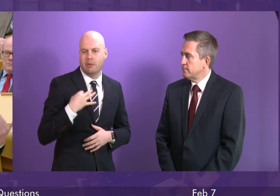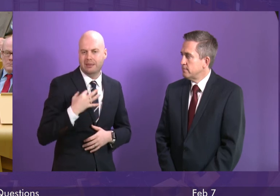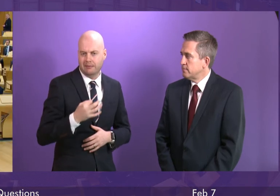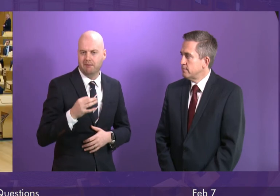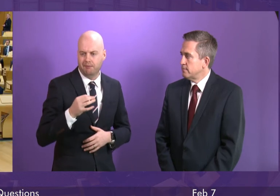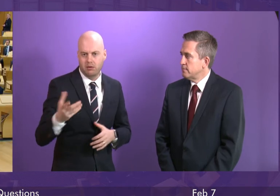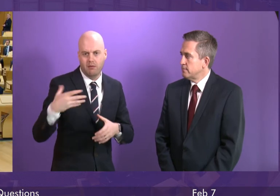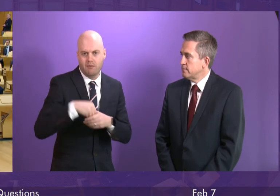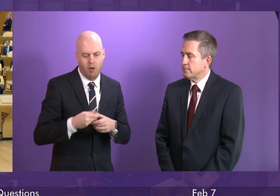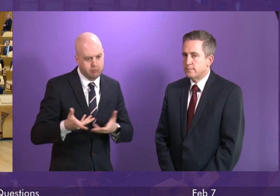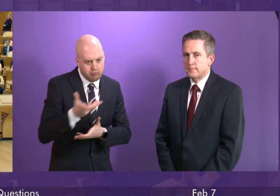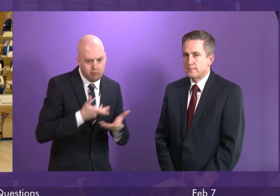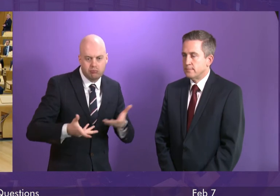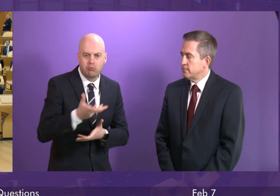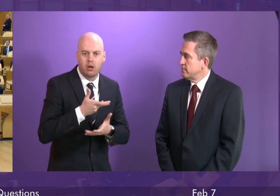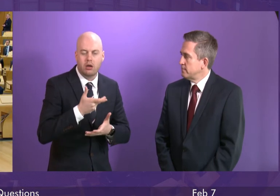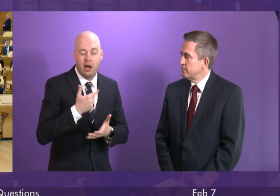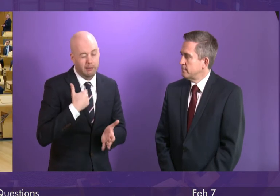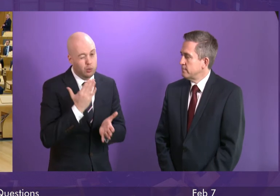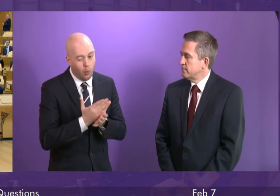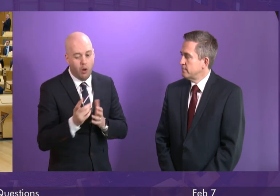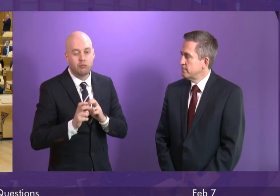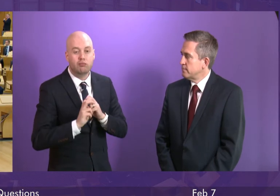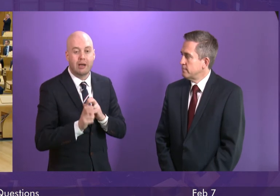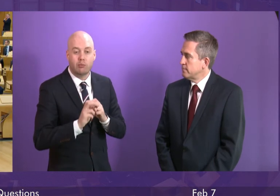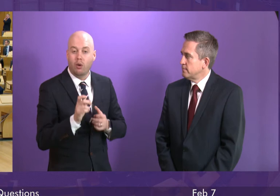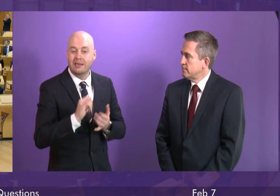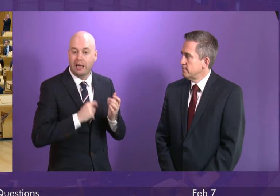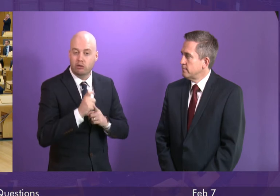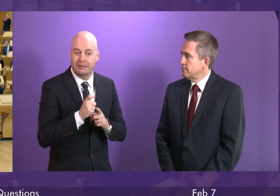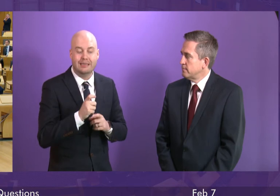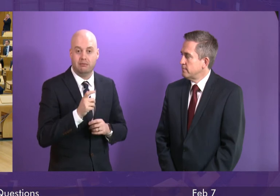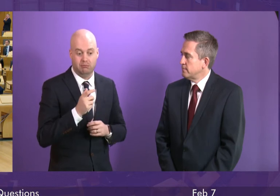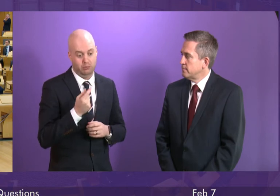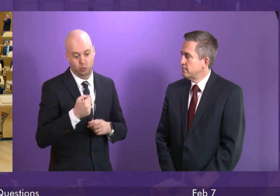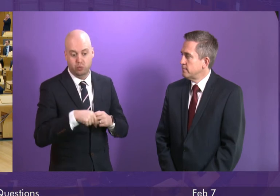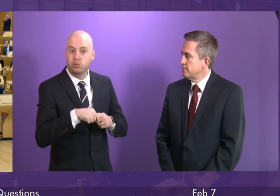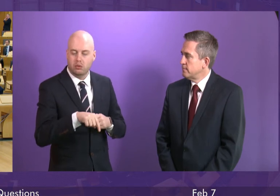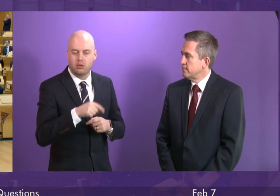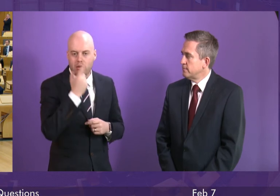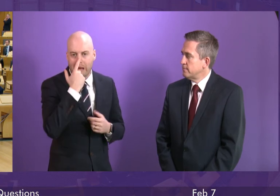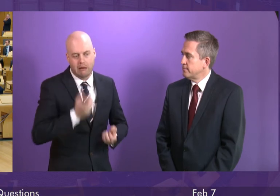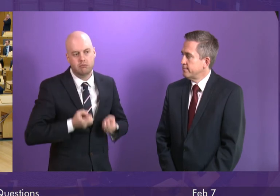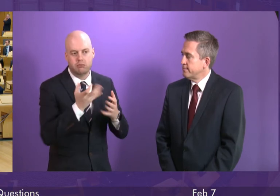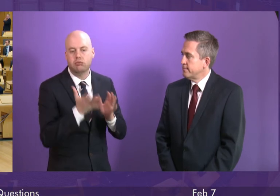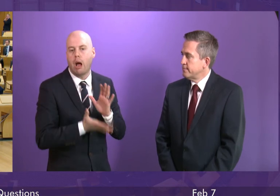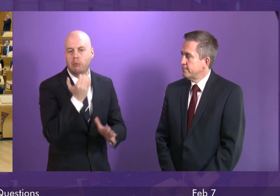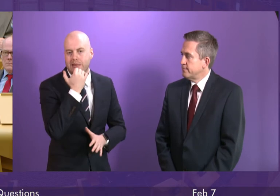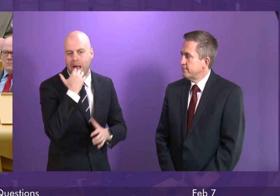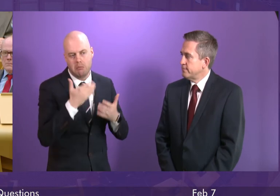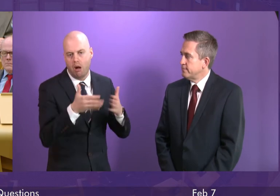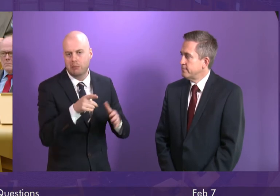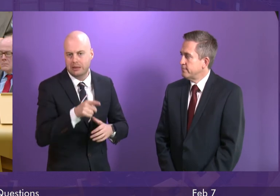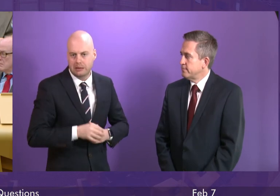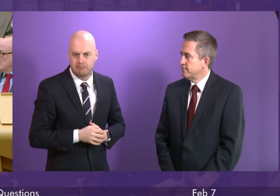I'm sure the Transport Secretary in due course, if he's not been already answering questions on this subject, will update Parliament on all of these questions.